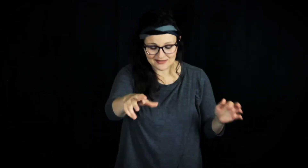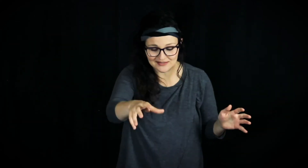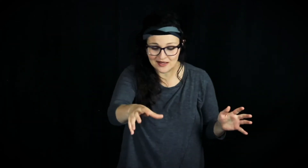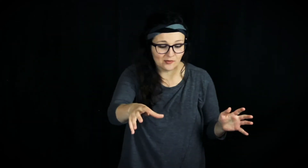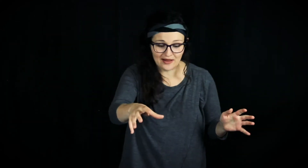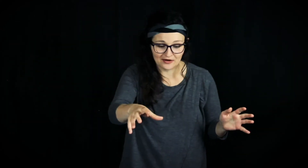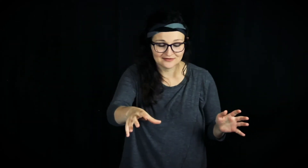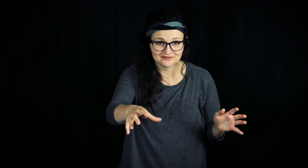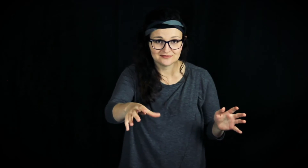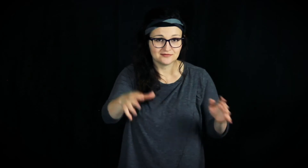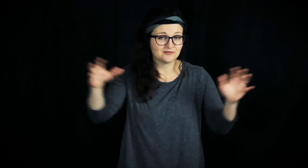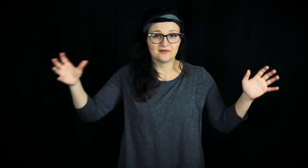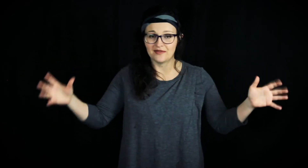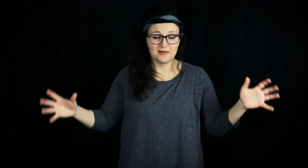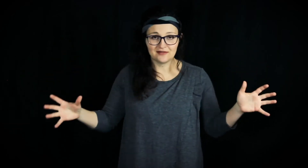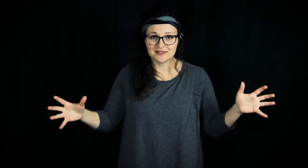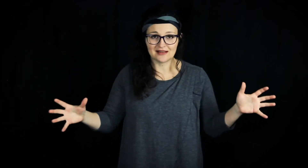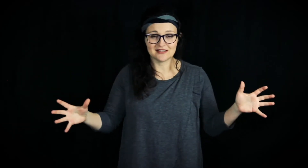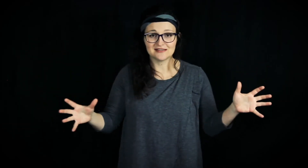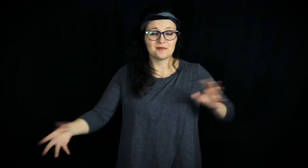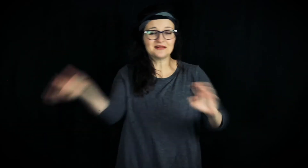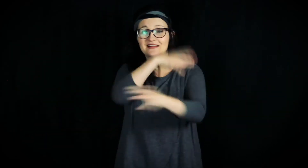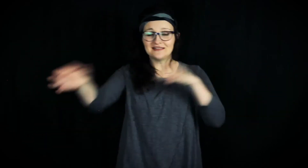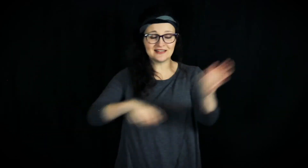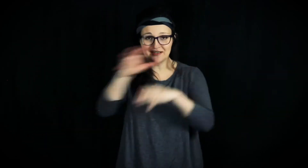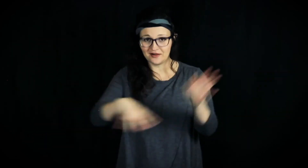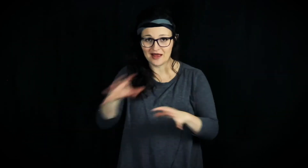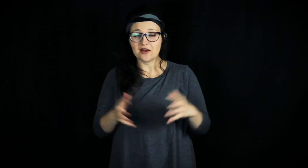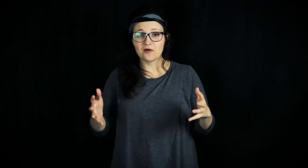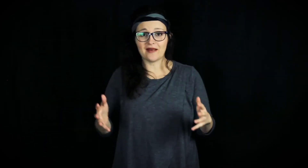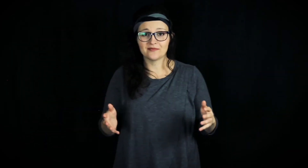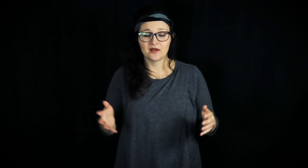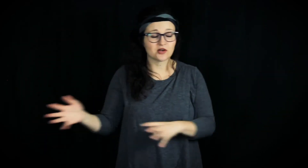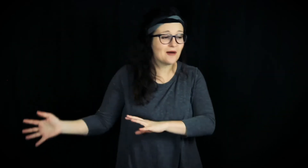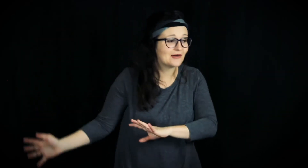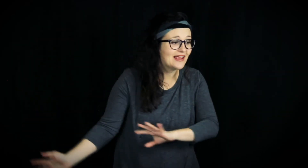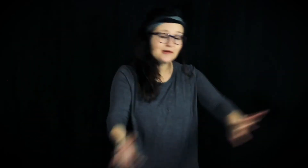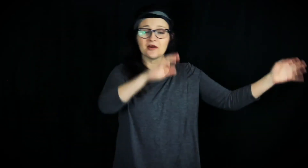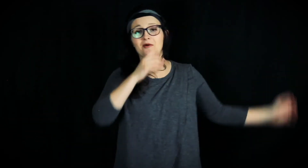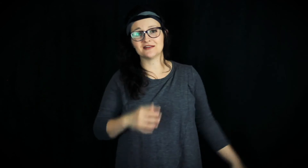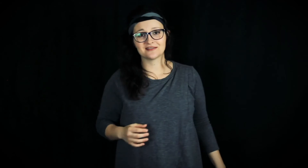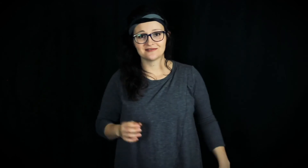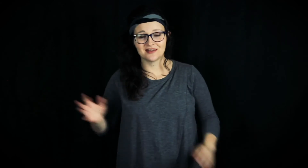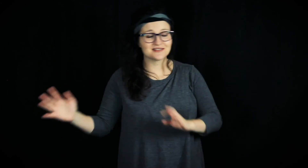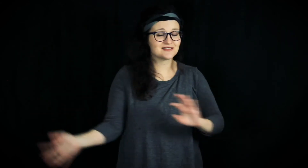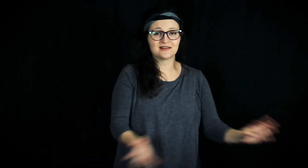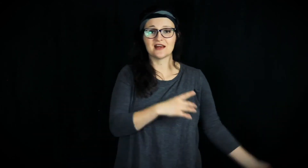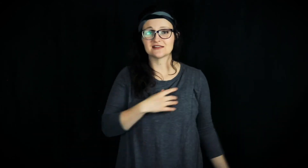somewhere in the middle of Texas, blending it all up. Okay, go out anywhere you want into the state of Texas